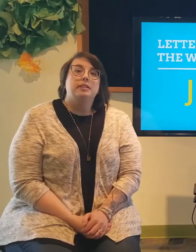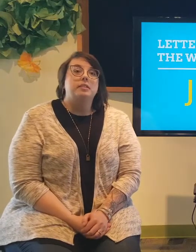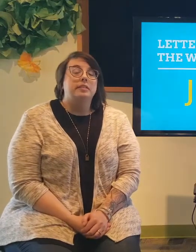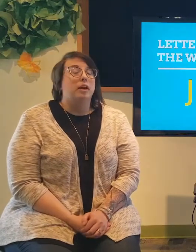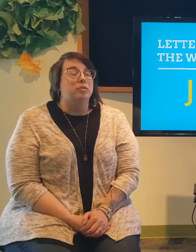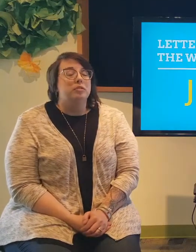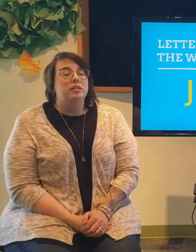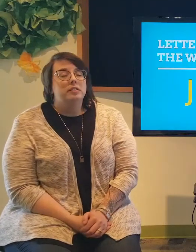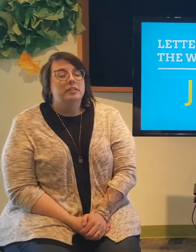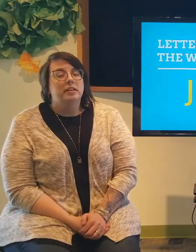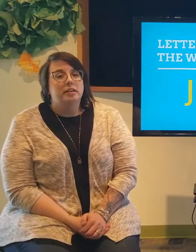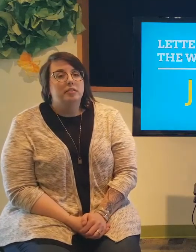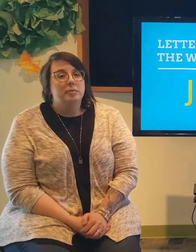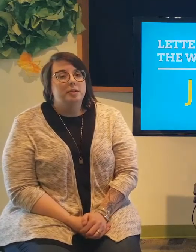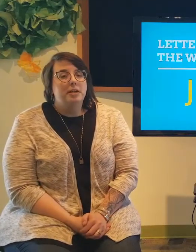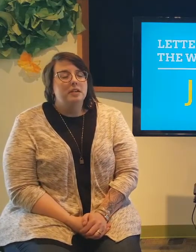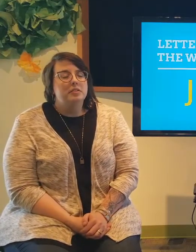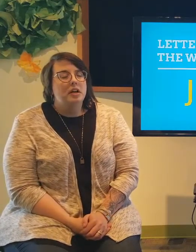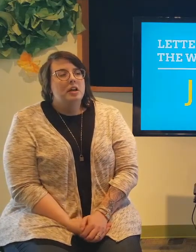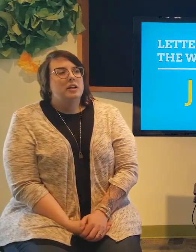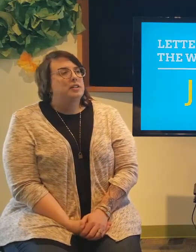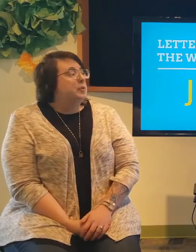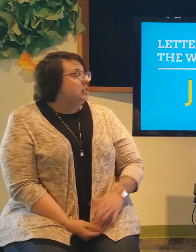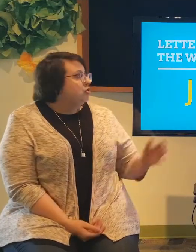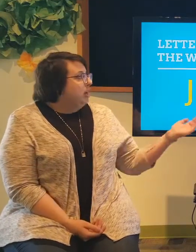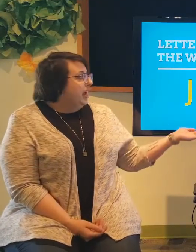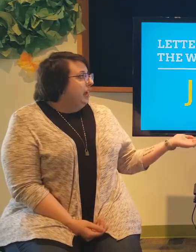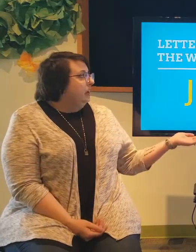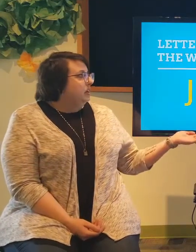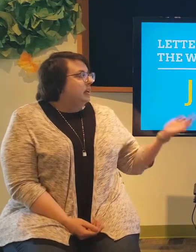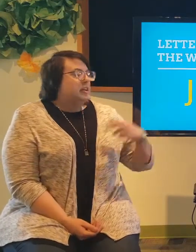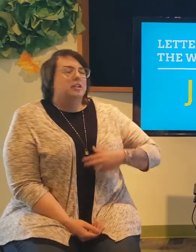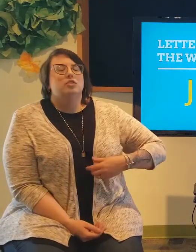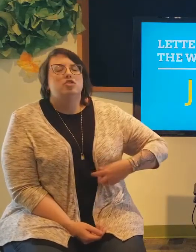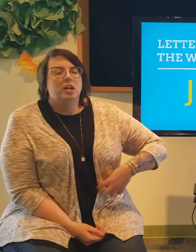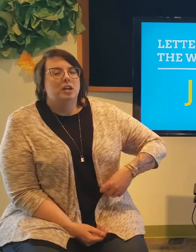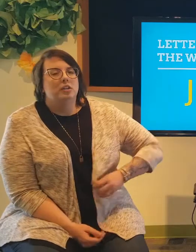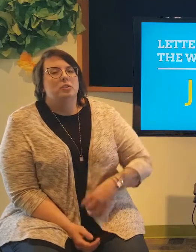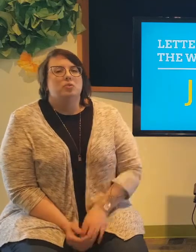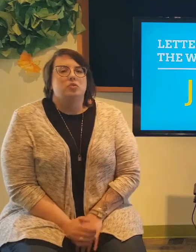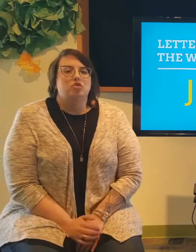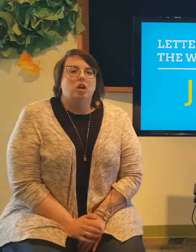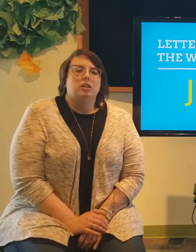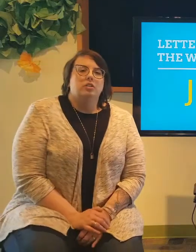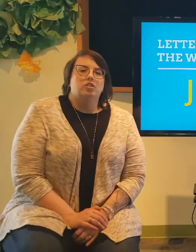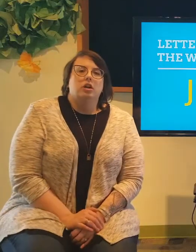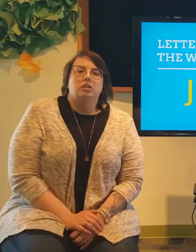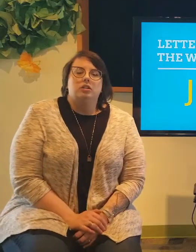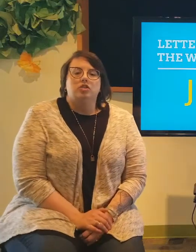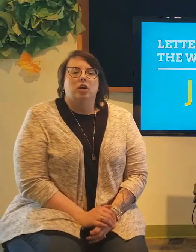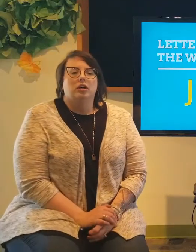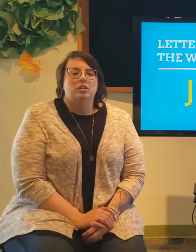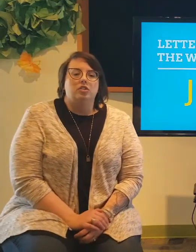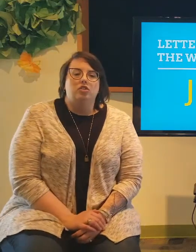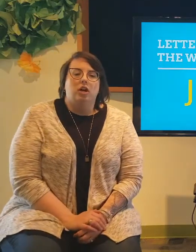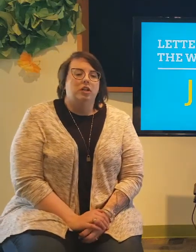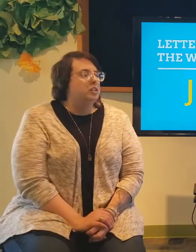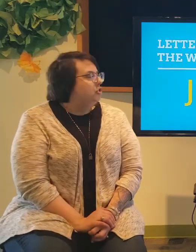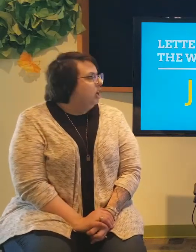the sound the letter of the week makes. This week is J. J goes J, J, J, J, J, J.